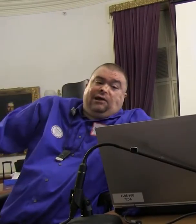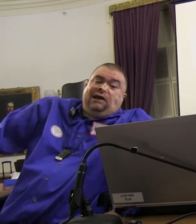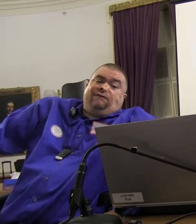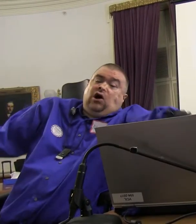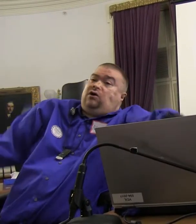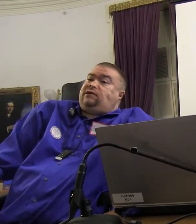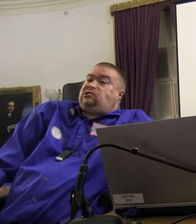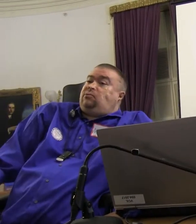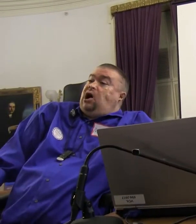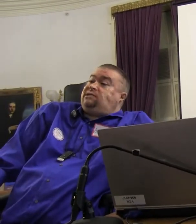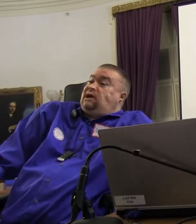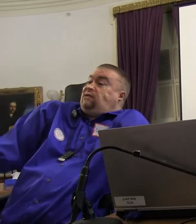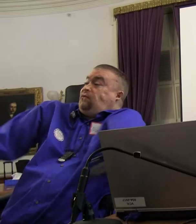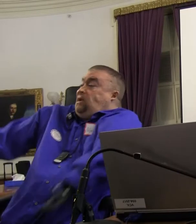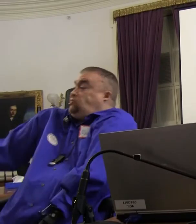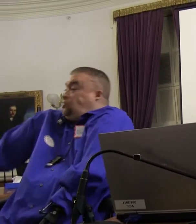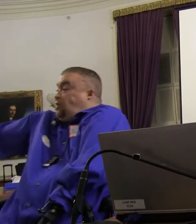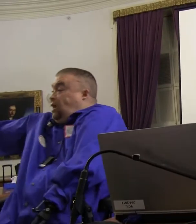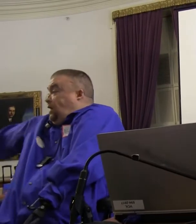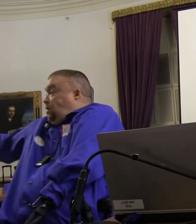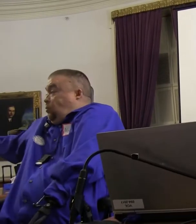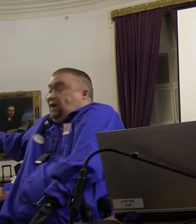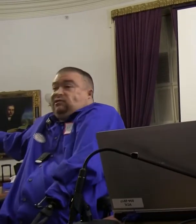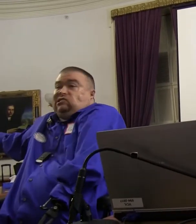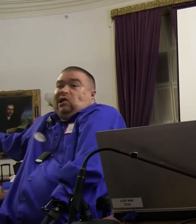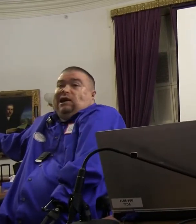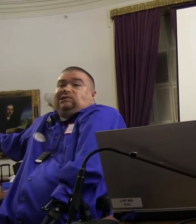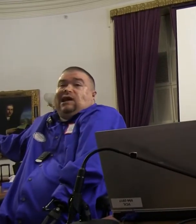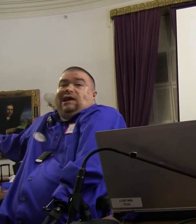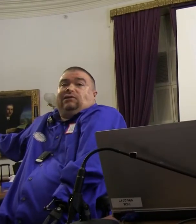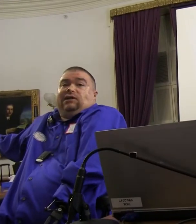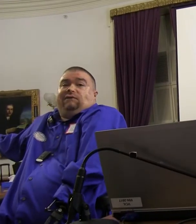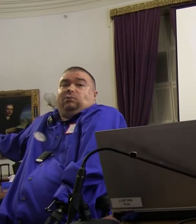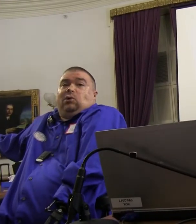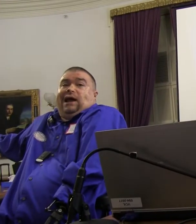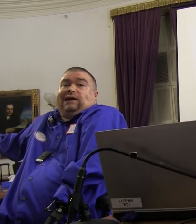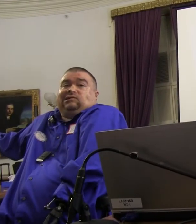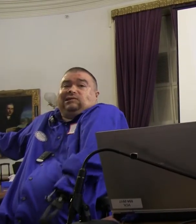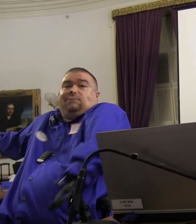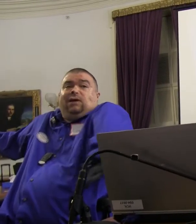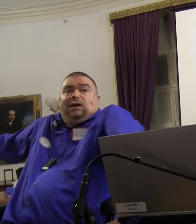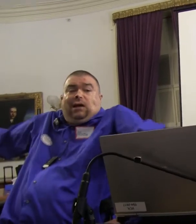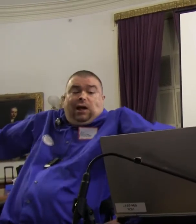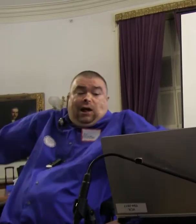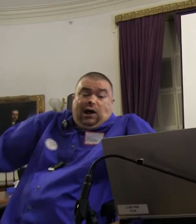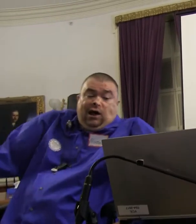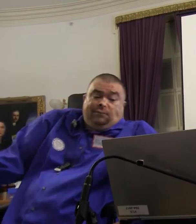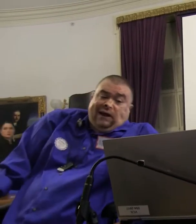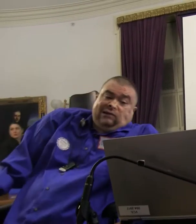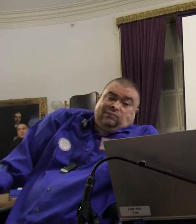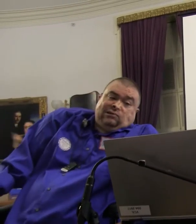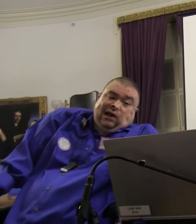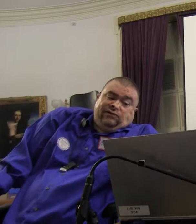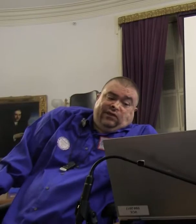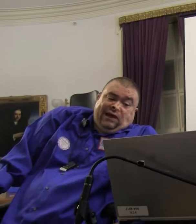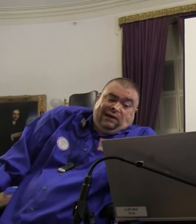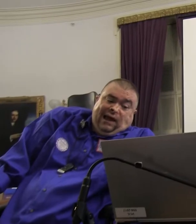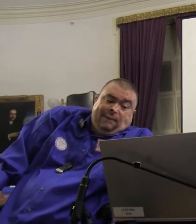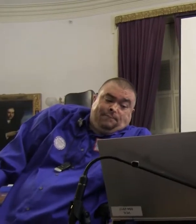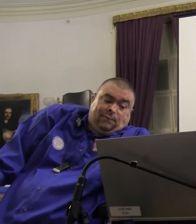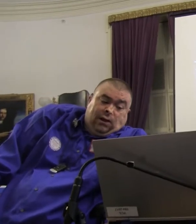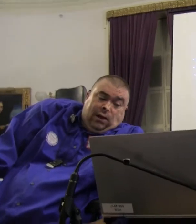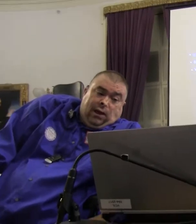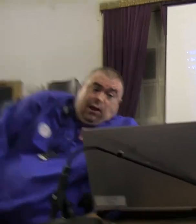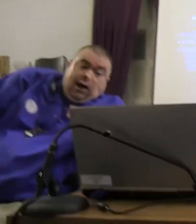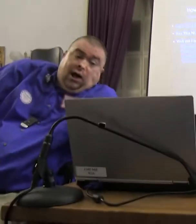How to get involved, get some contact information. We have the slides scanned out that if people want to access them. That is some slides for the